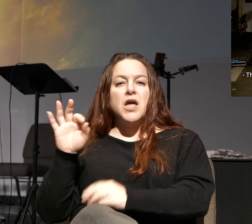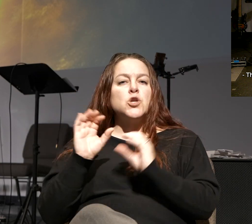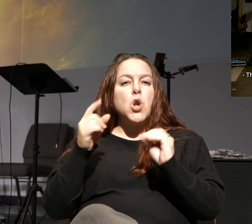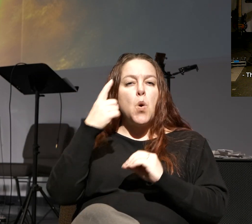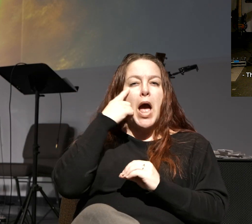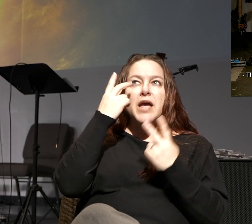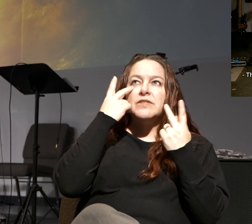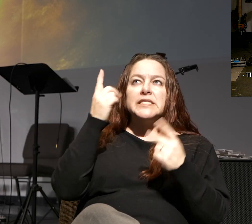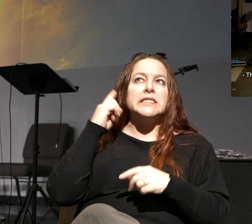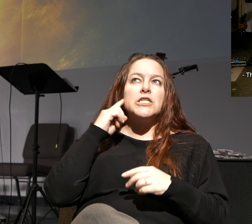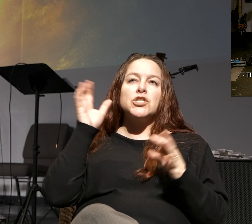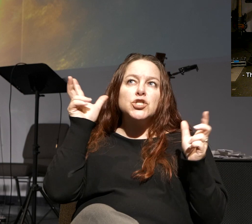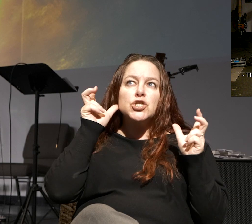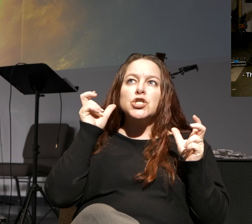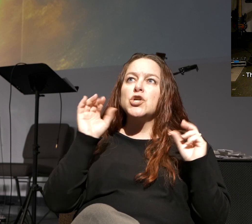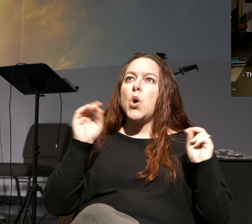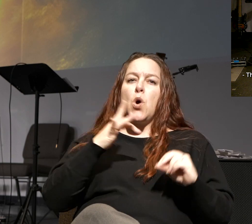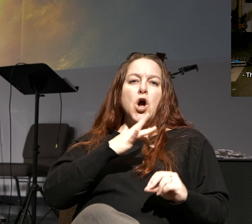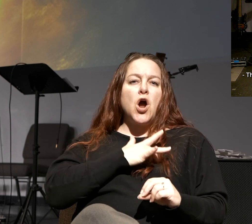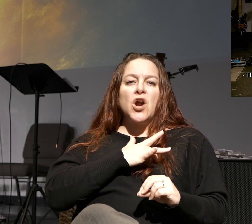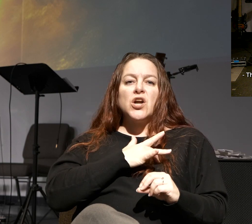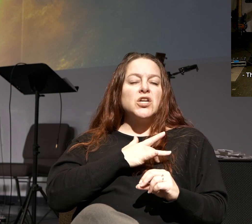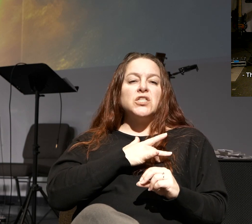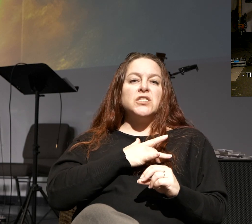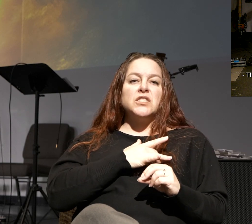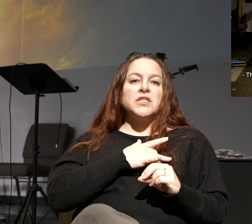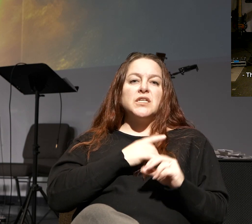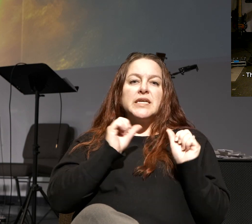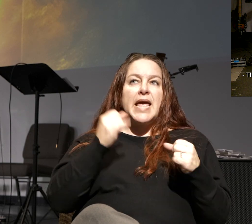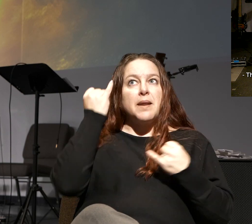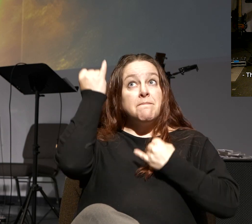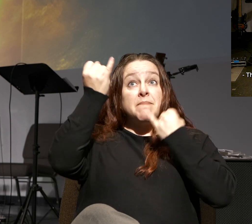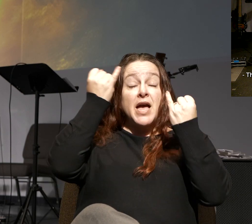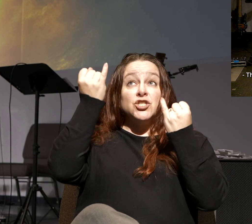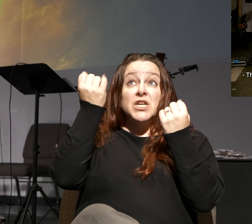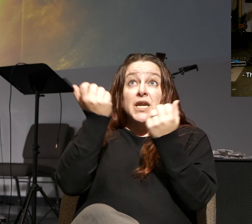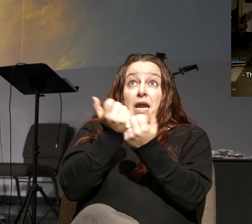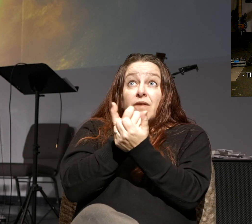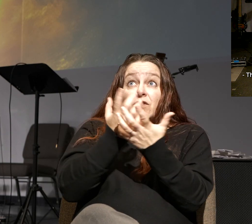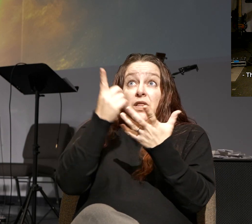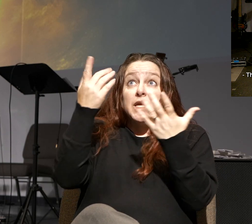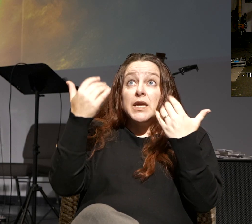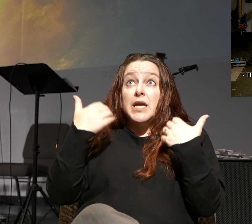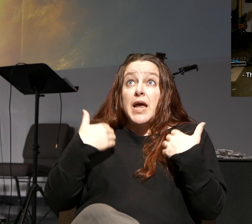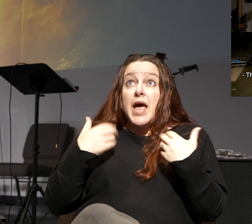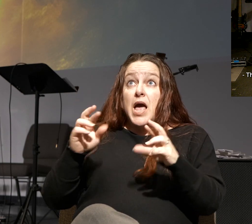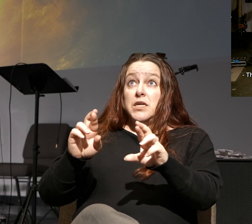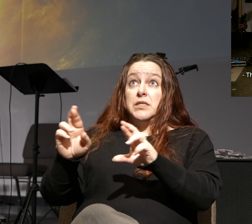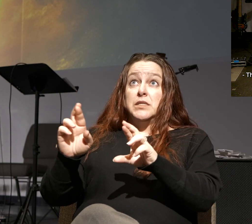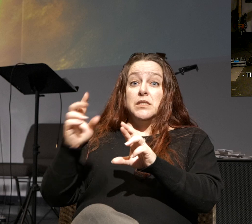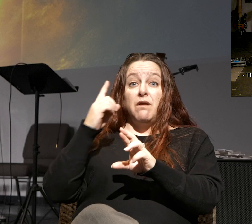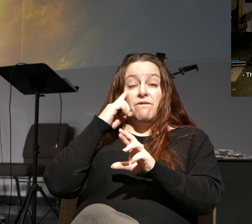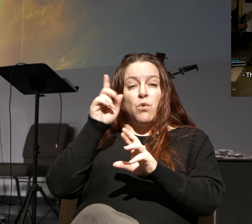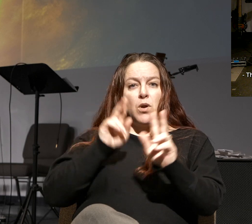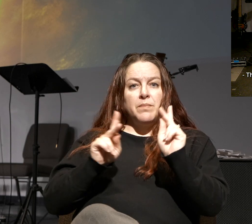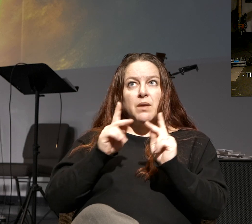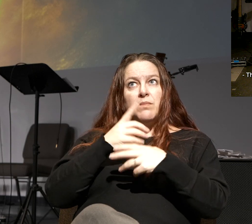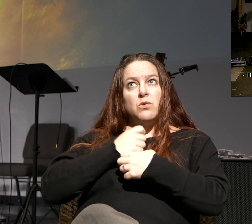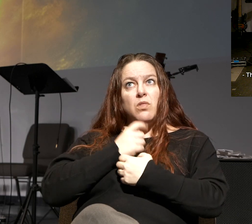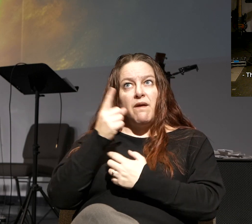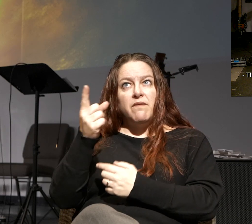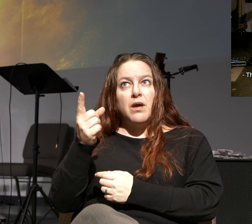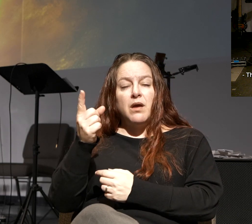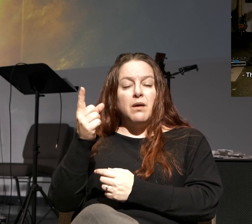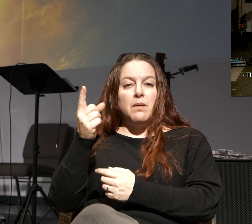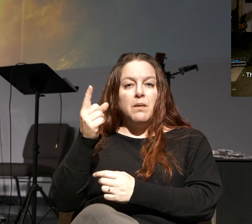no ear has heard, nor heart, no heart has imagined what He has in store for those who love Him.